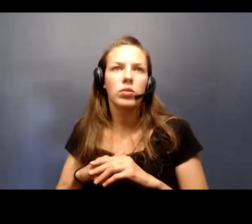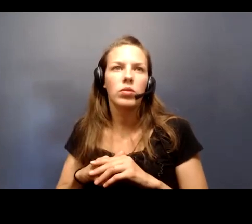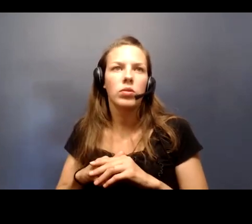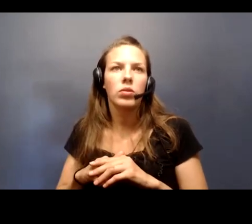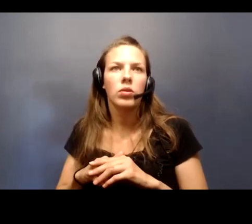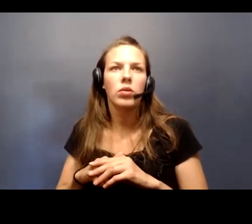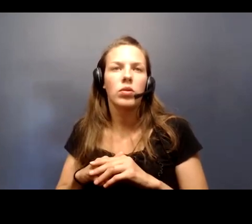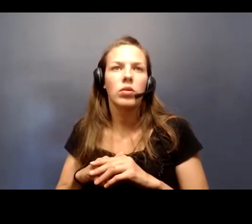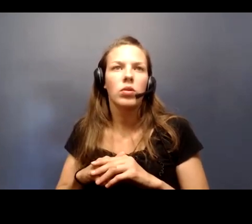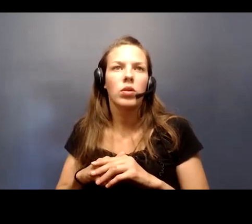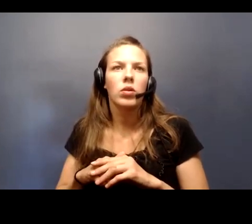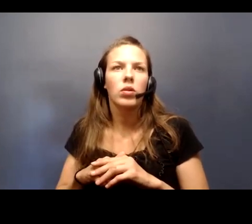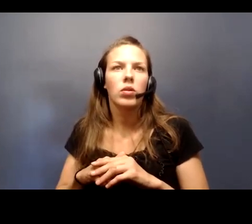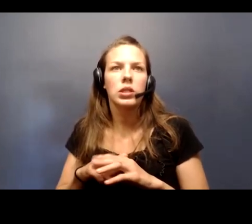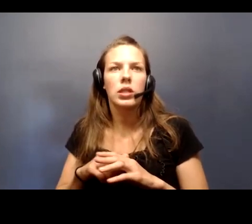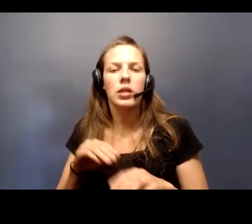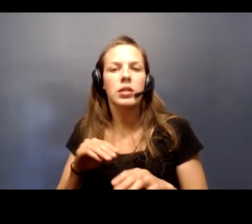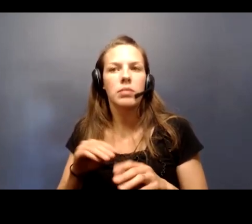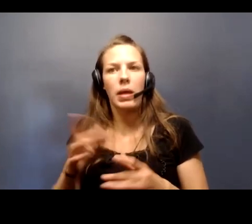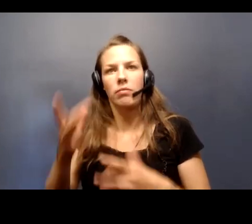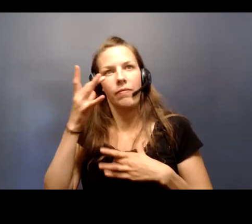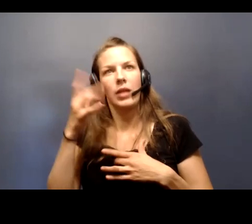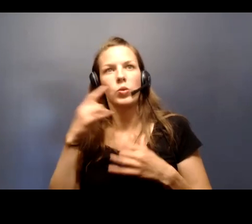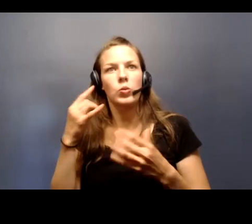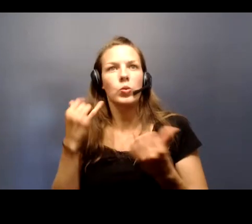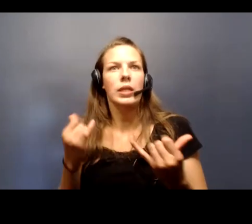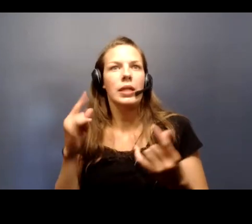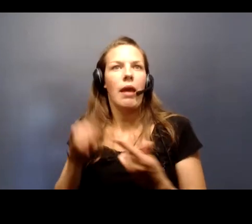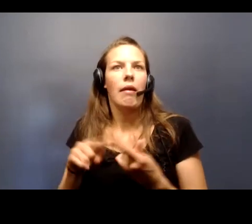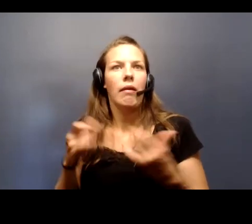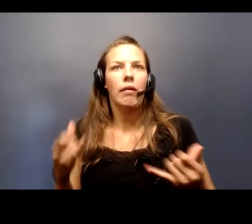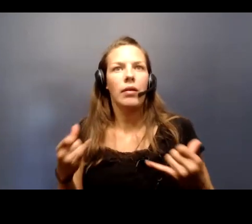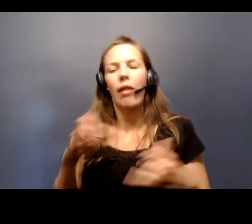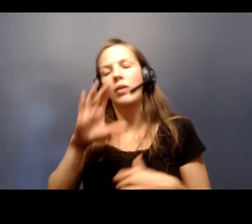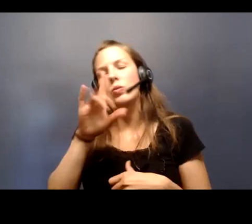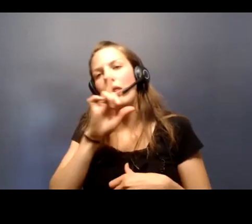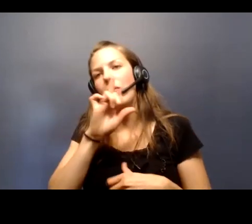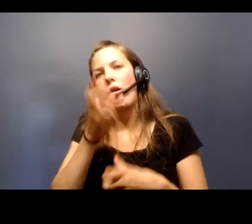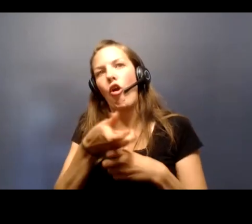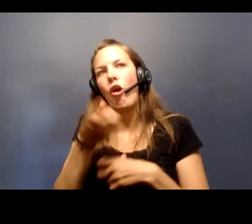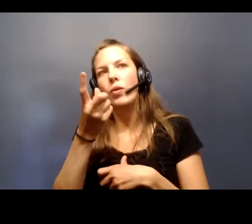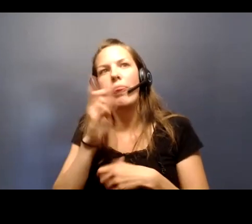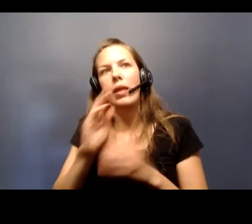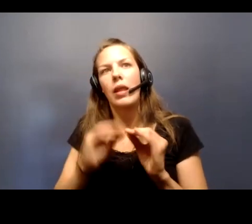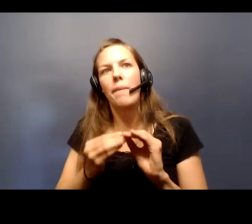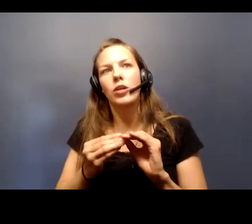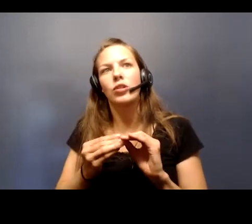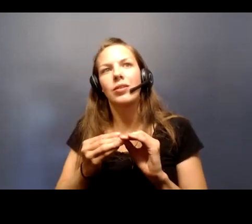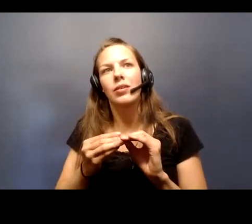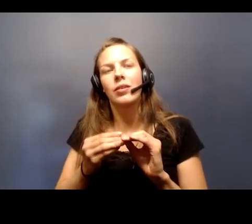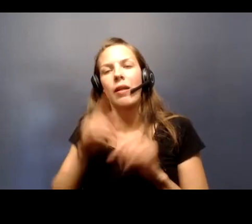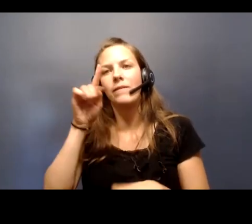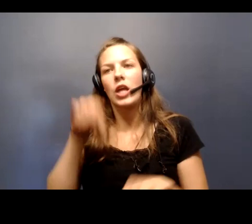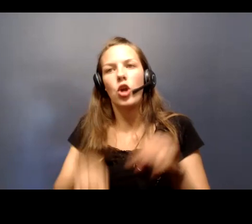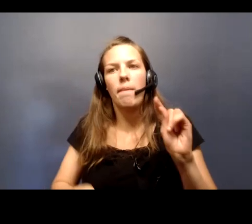has been infected to date. That's really a hard one. The numbers are highly variable